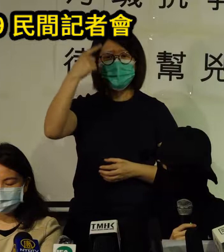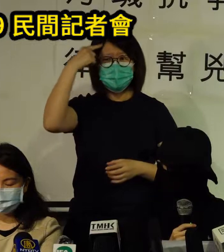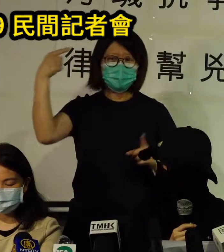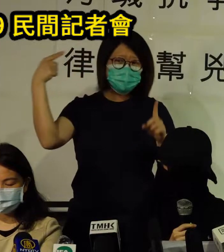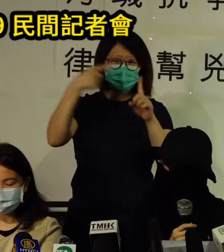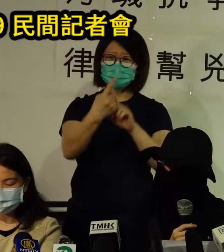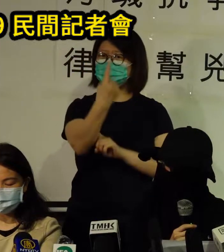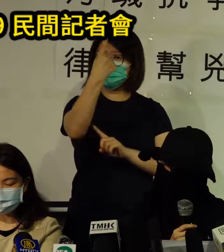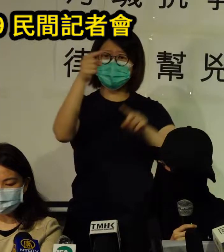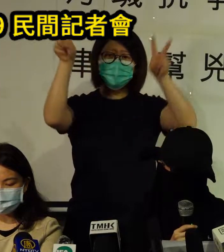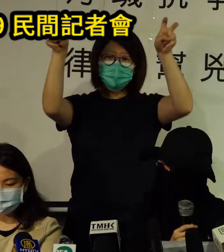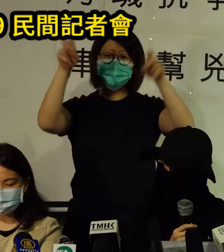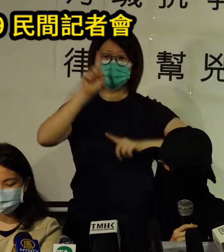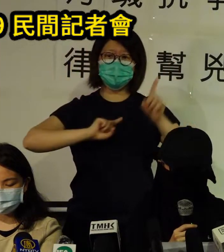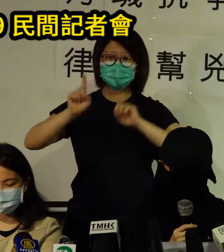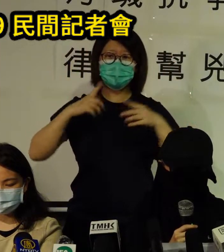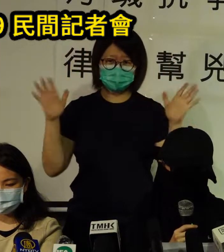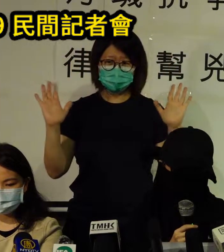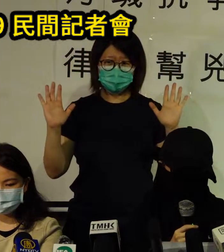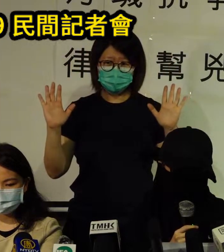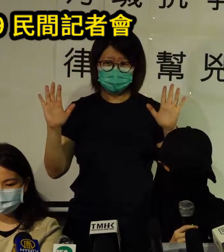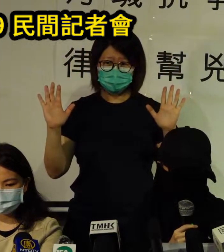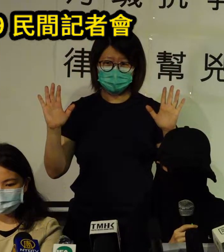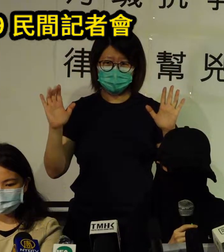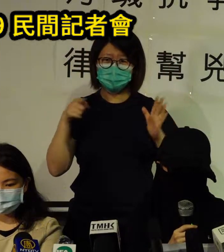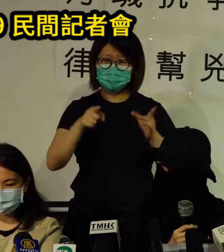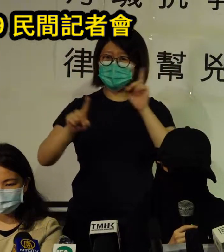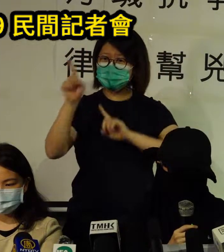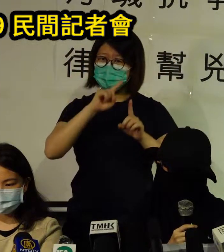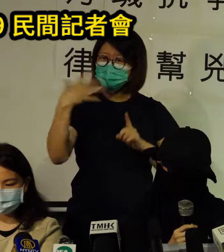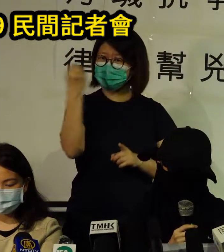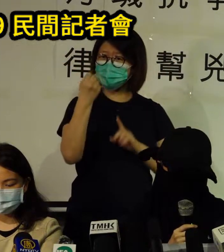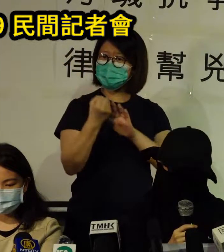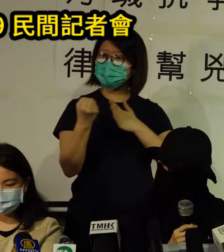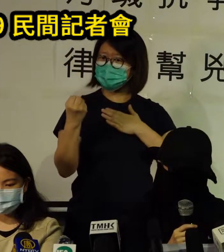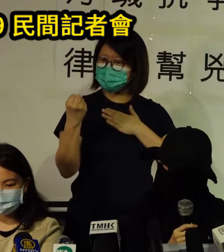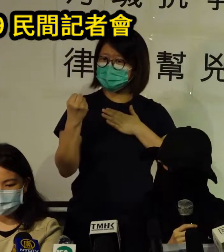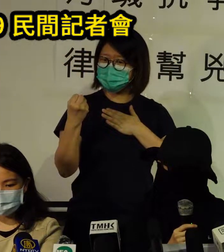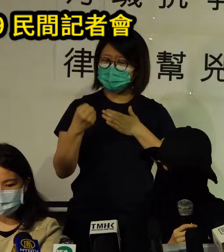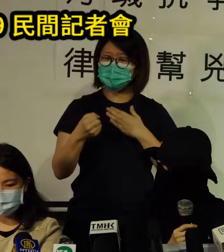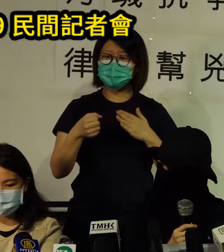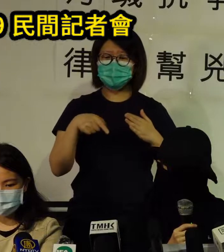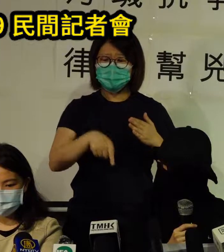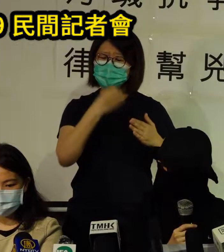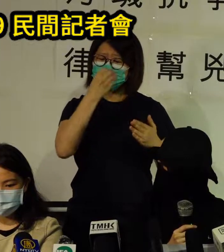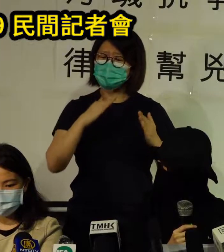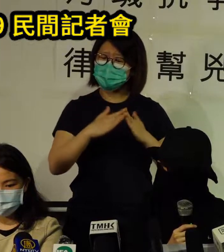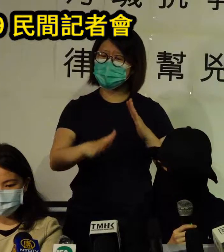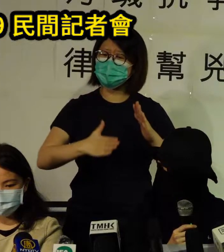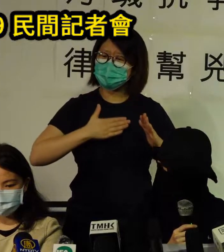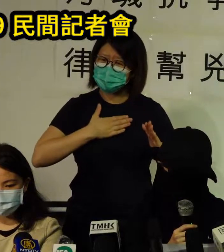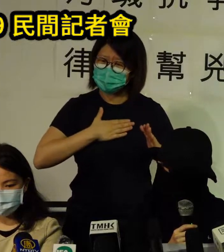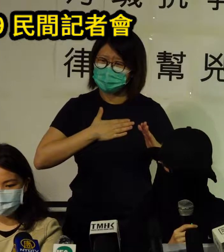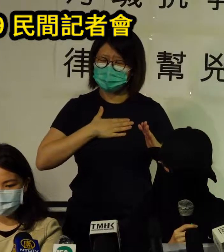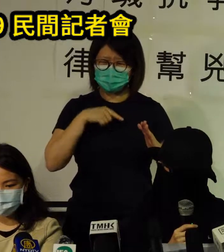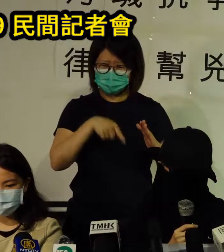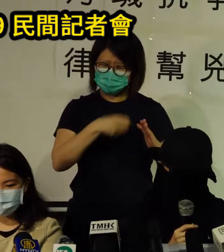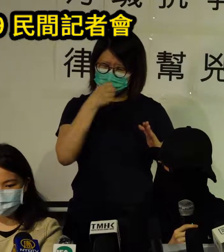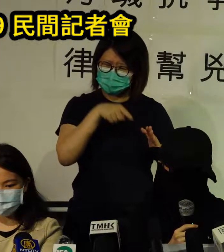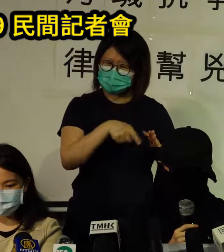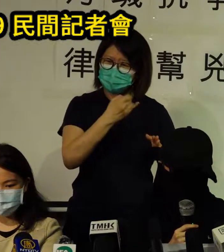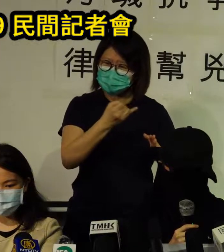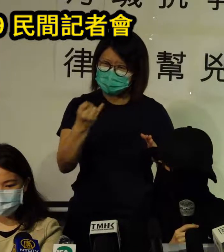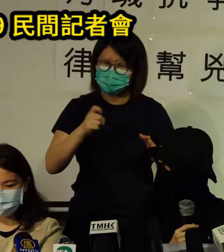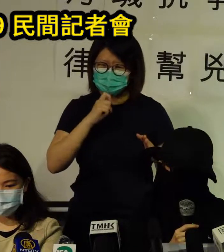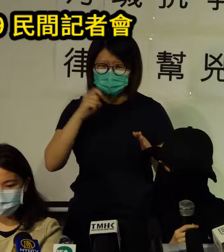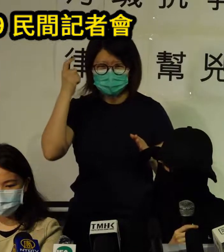it is a truth we seek to hammer home to anyone who still does not understand that everyone is born with the